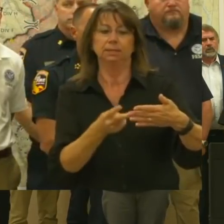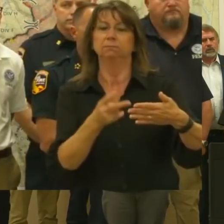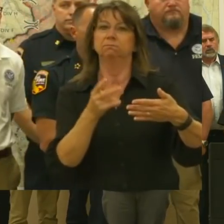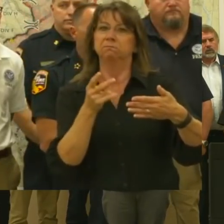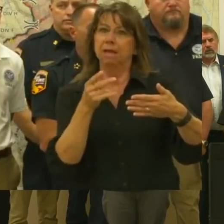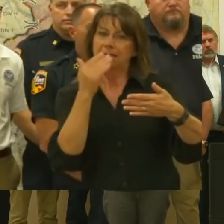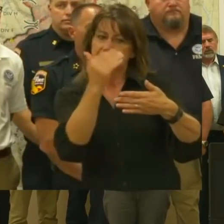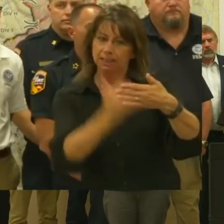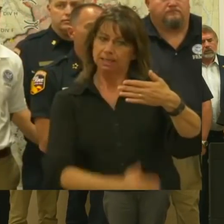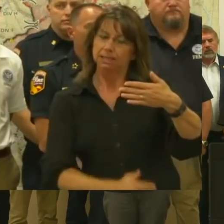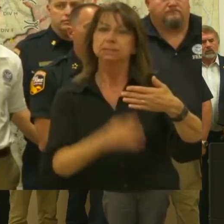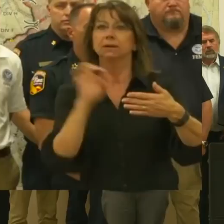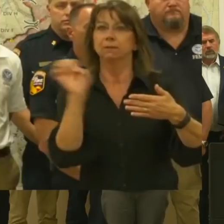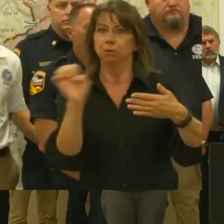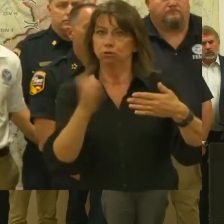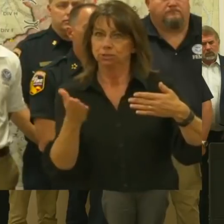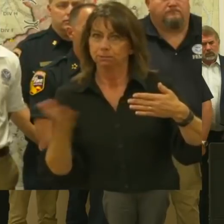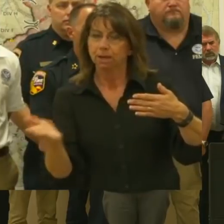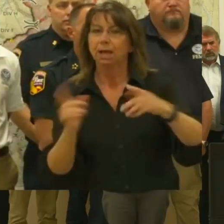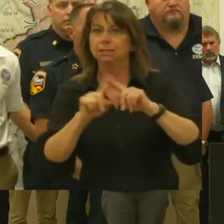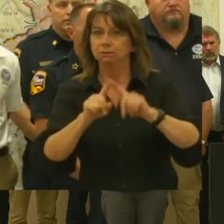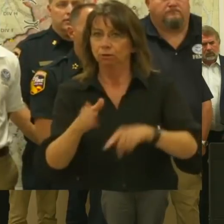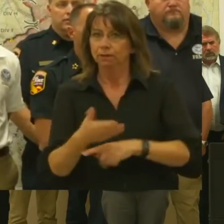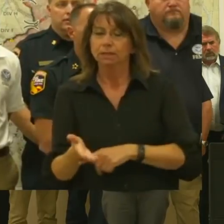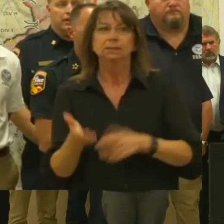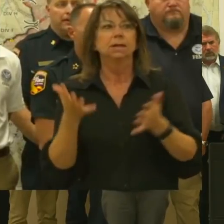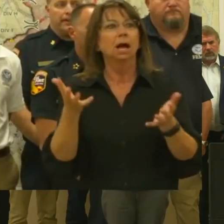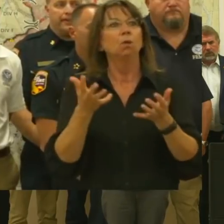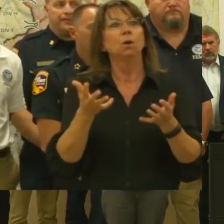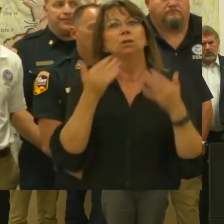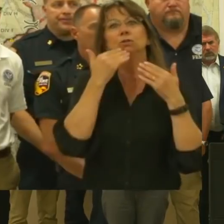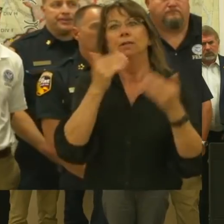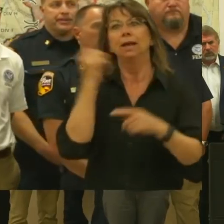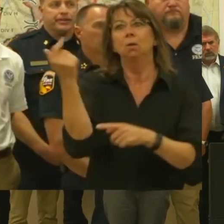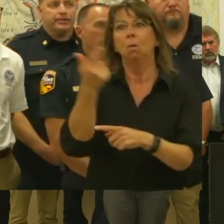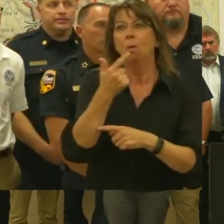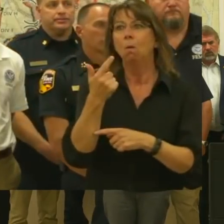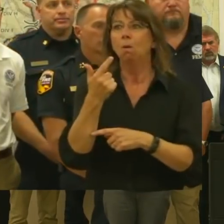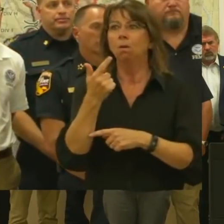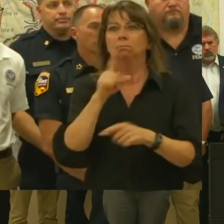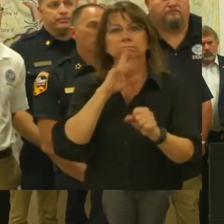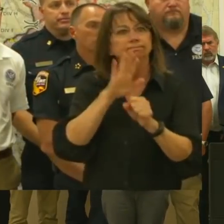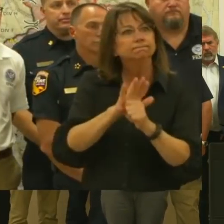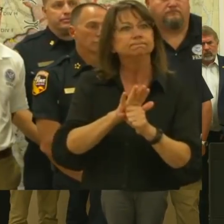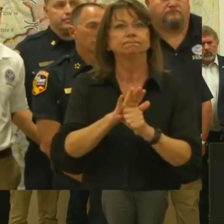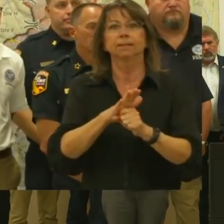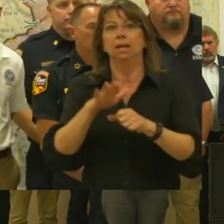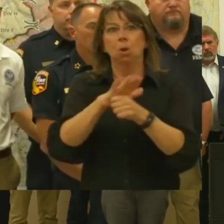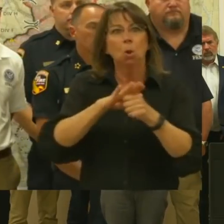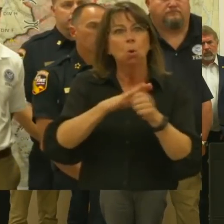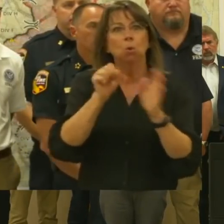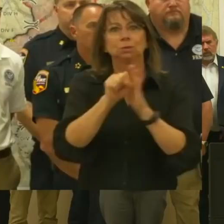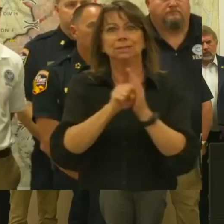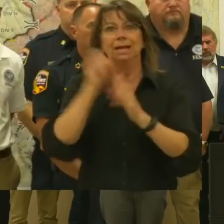would need. So I want to close by thanking all of the dedicated federal, state, and local first responders who are working very hard to help communities continue to